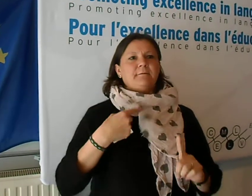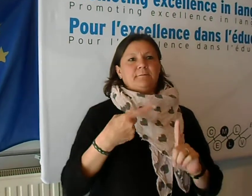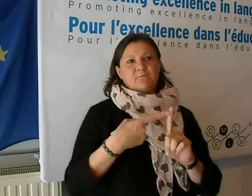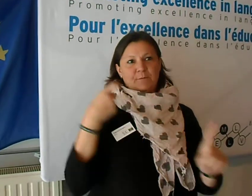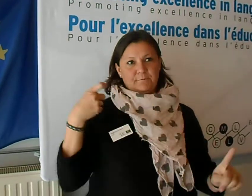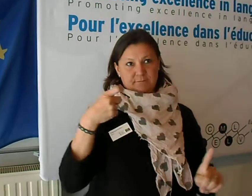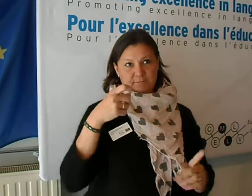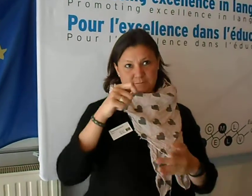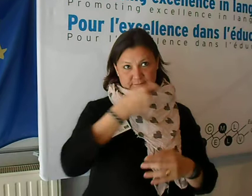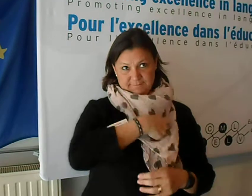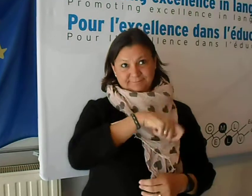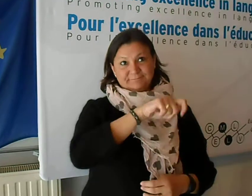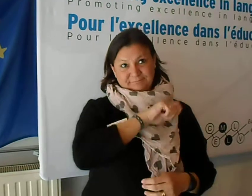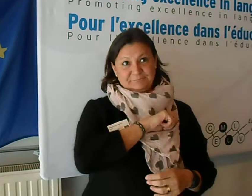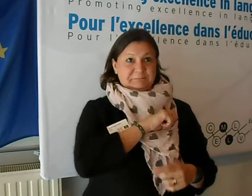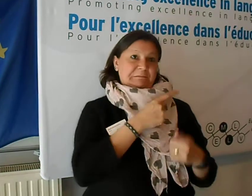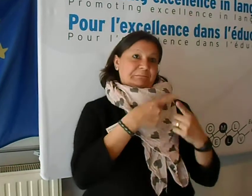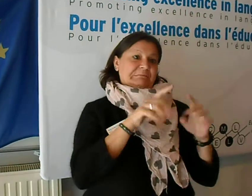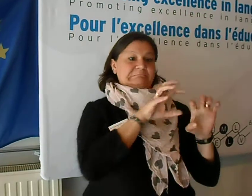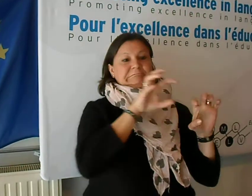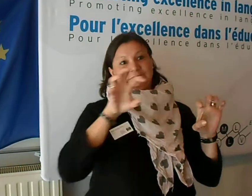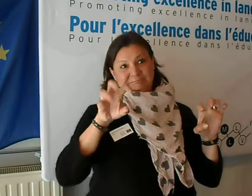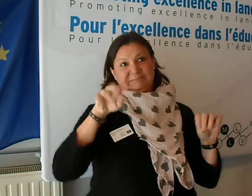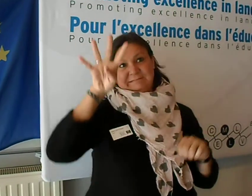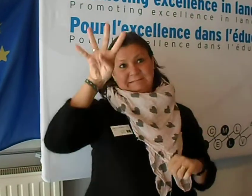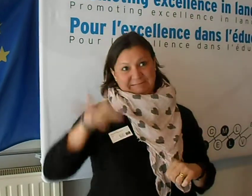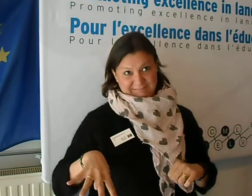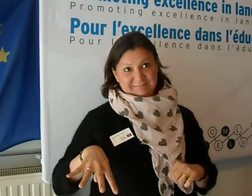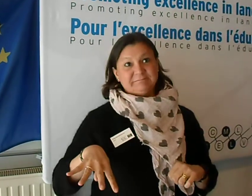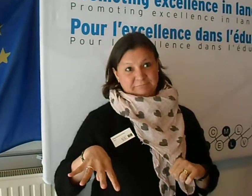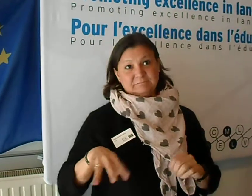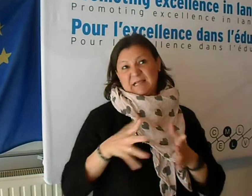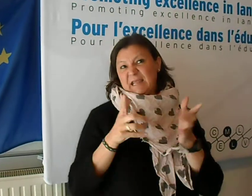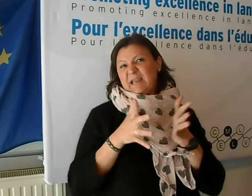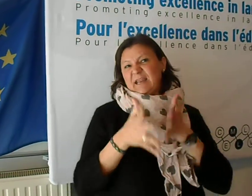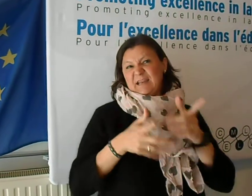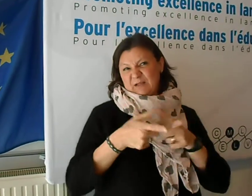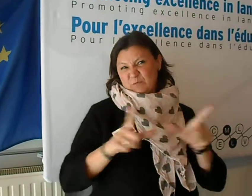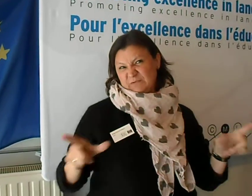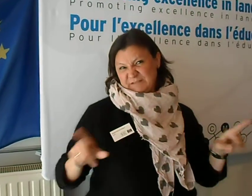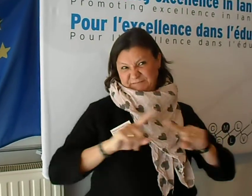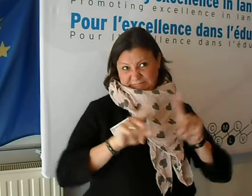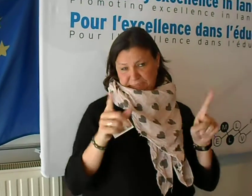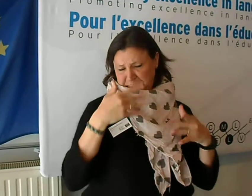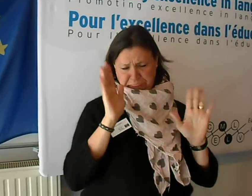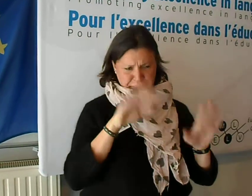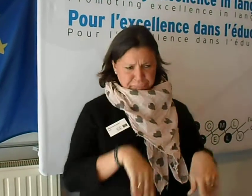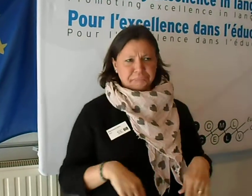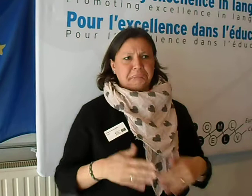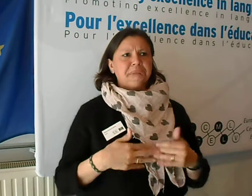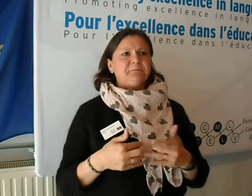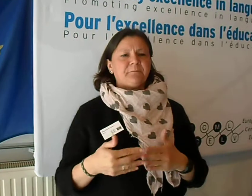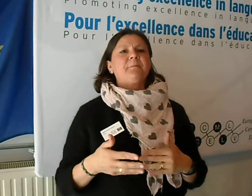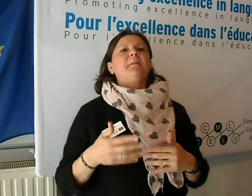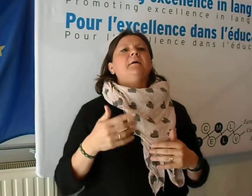Hi, I'm from Spain, actually from Catalonia, which has a different